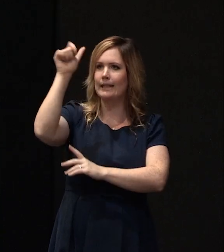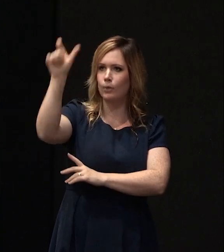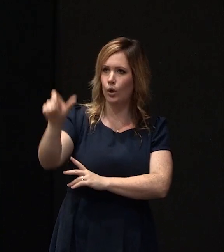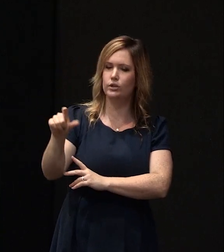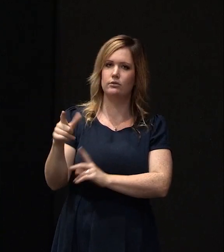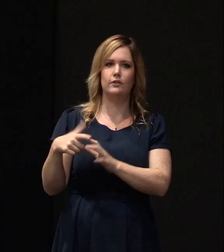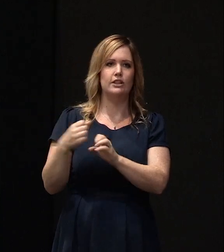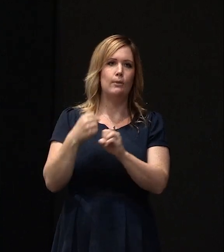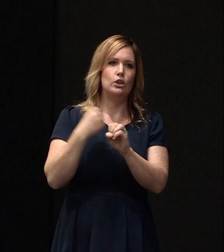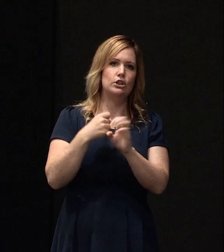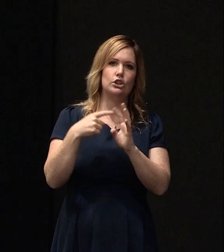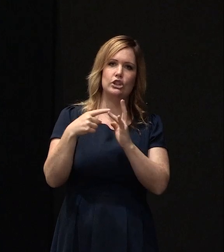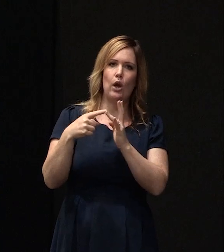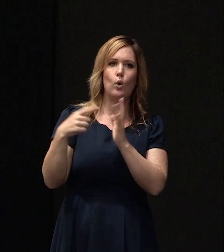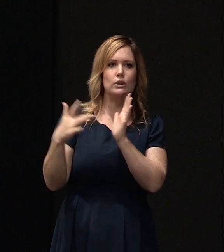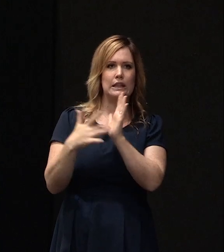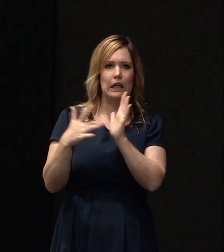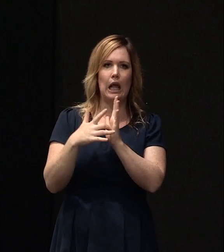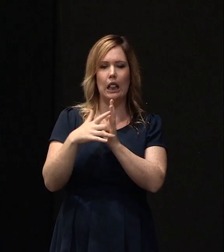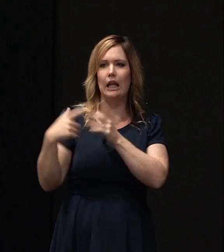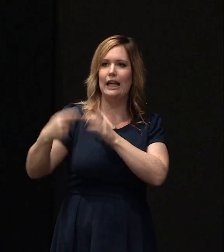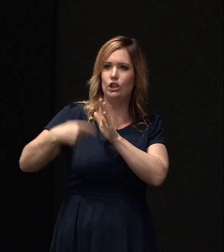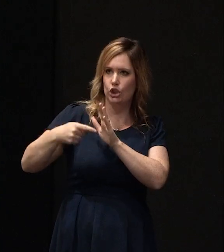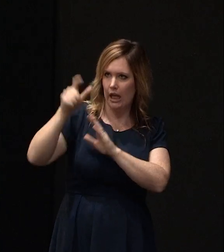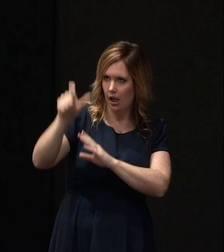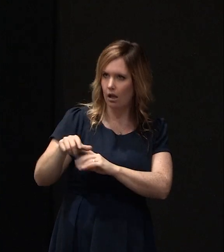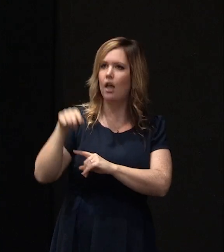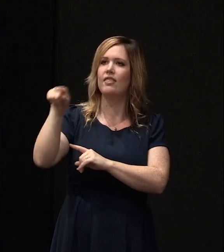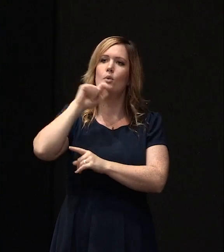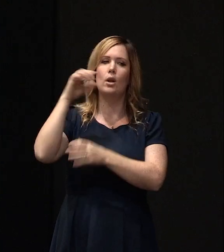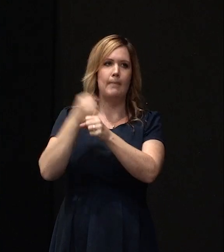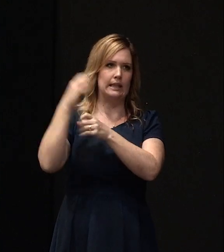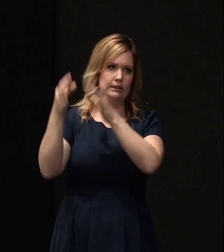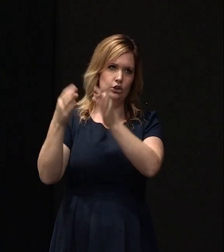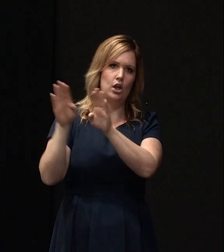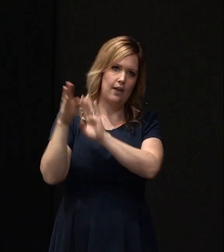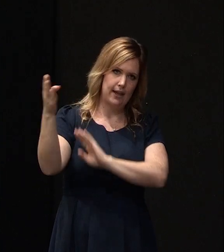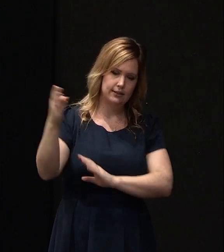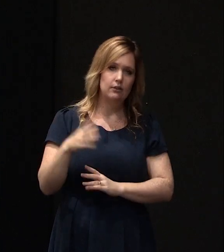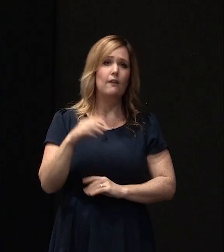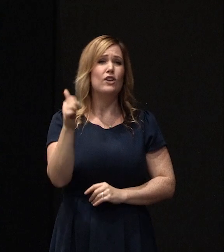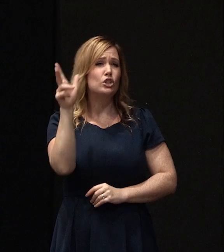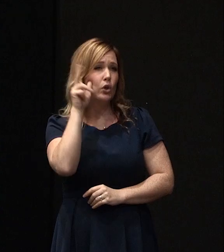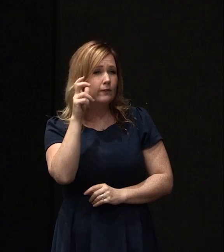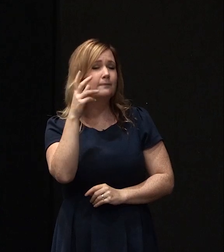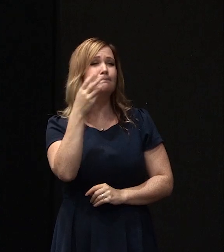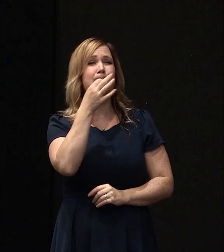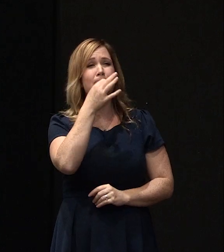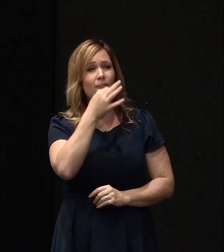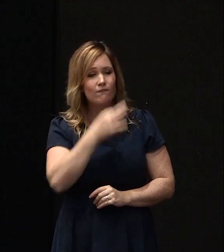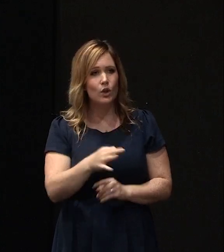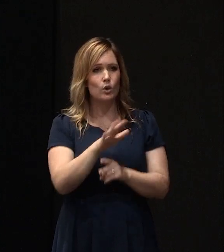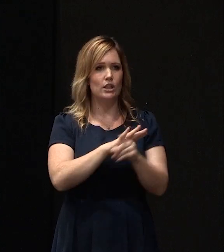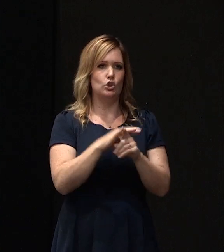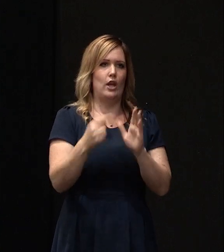geotechnical engineers. So they really have to make the call. I have heard of a handful of situations where the